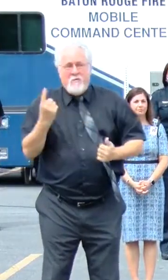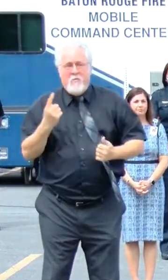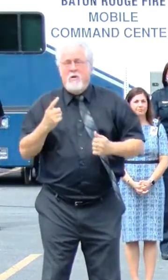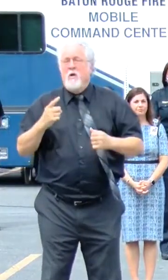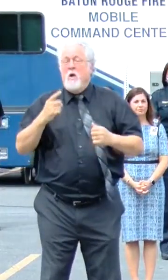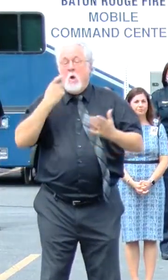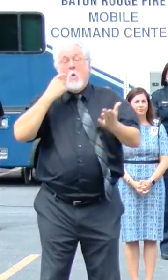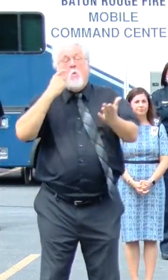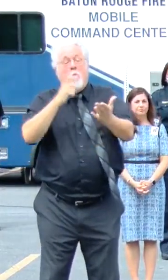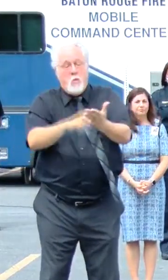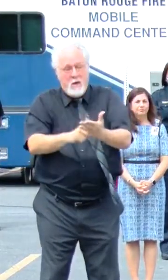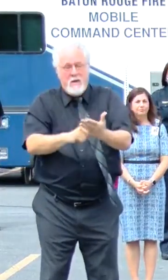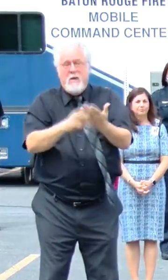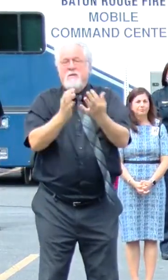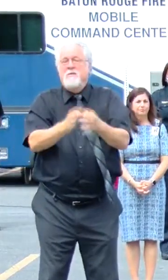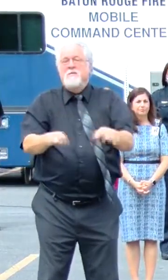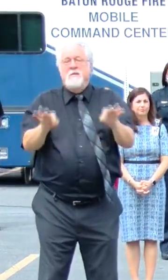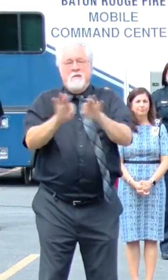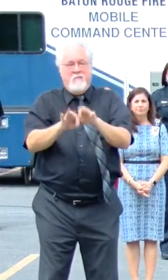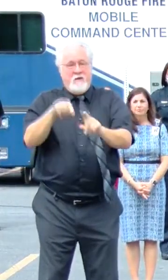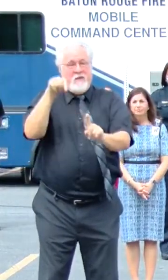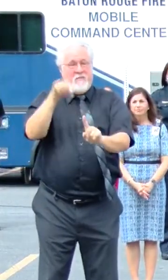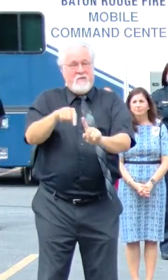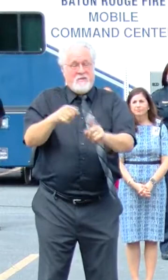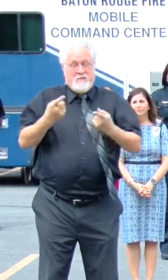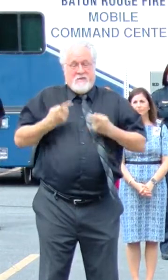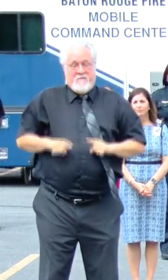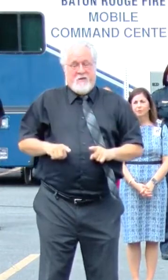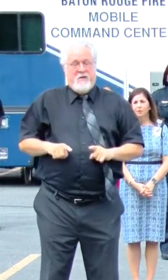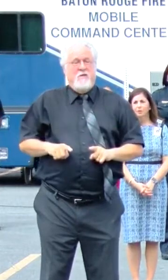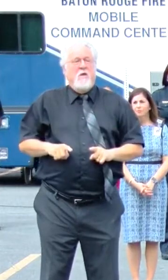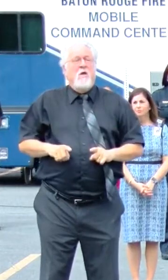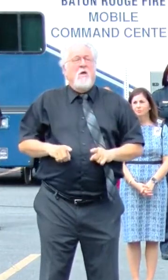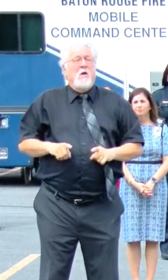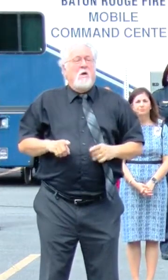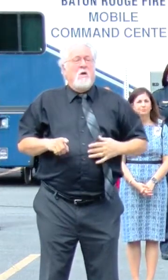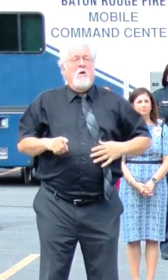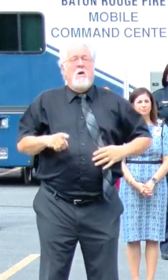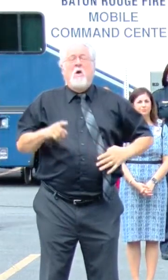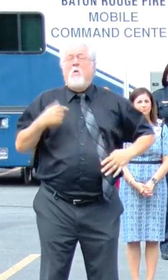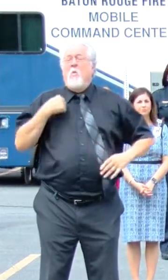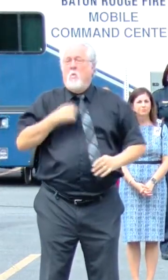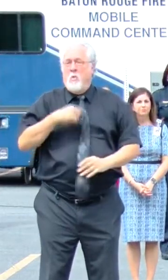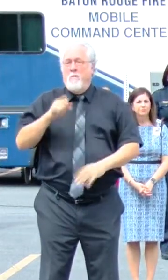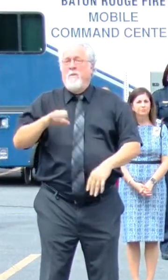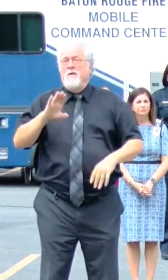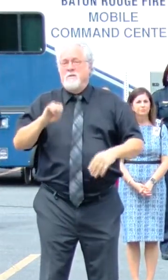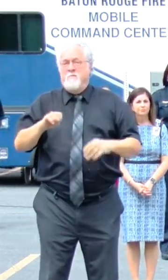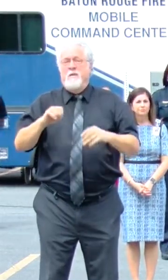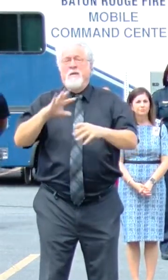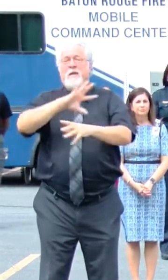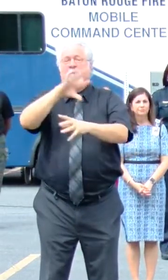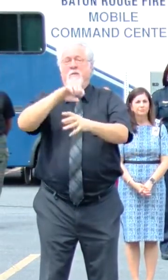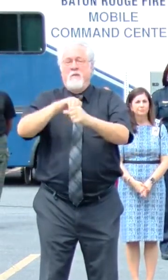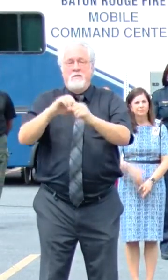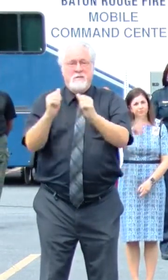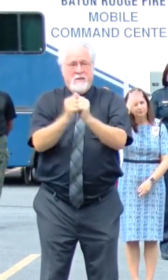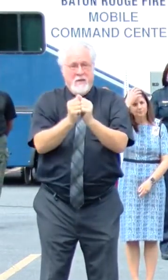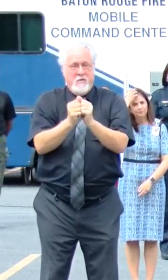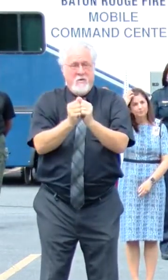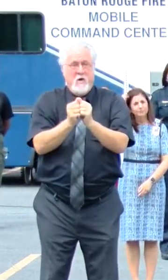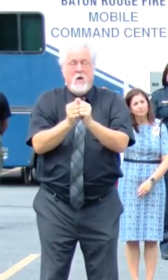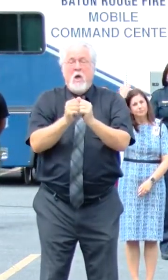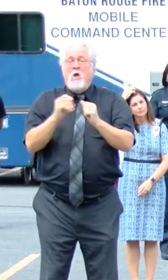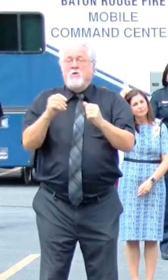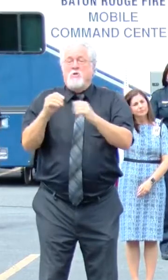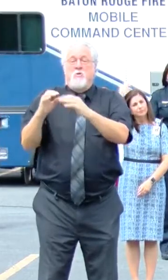to recognize the significance of this event so truly, we must be in this together. And to co